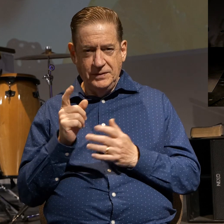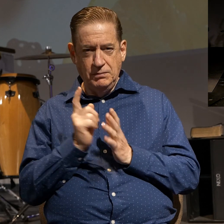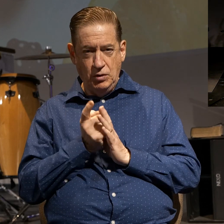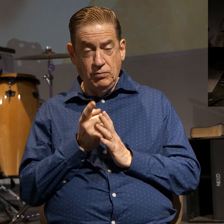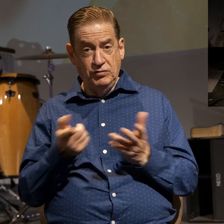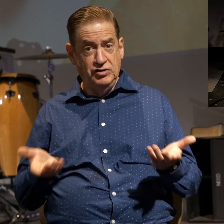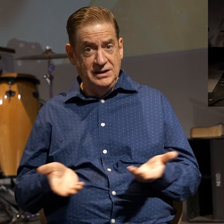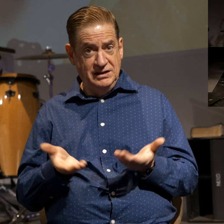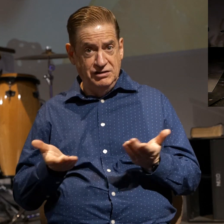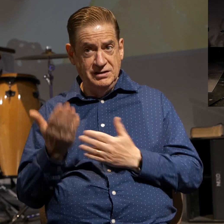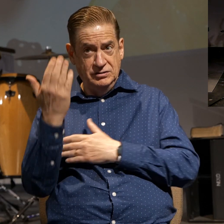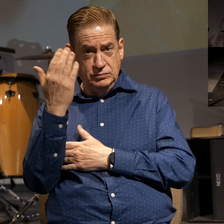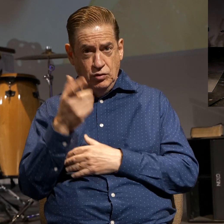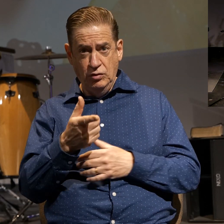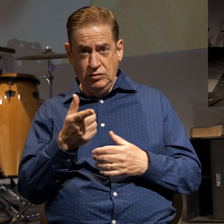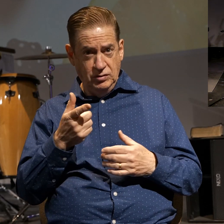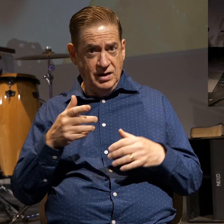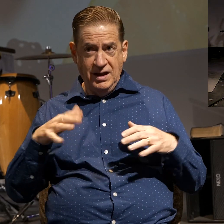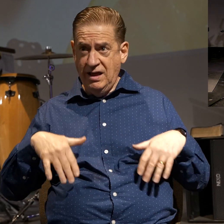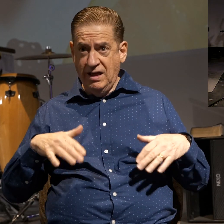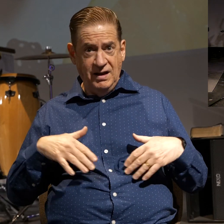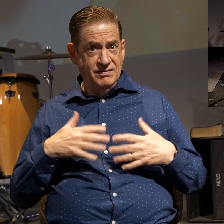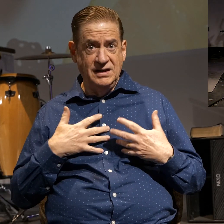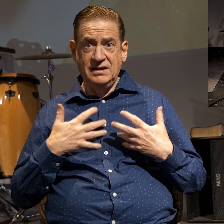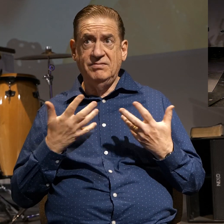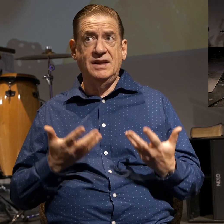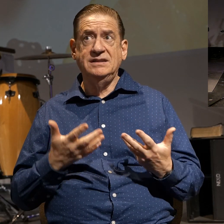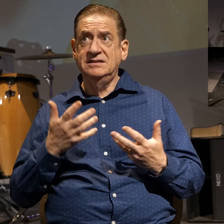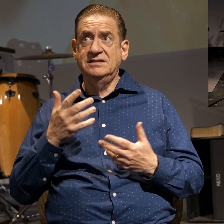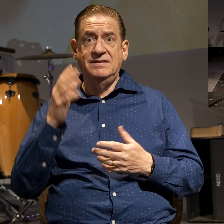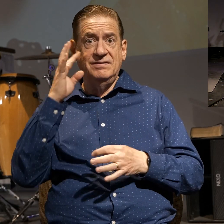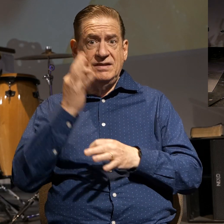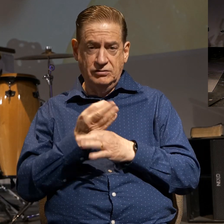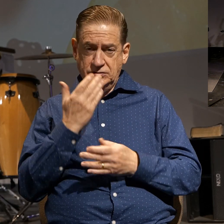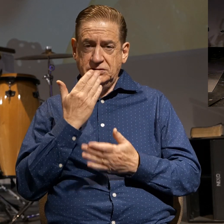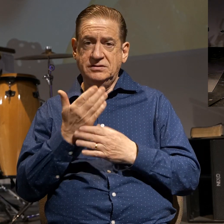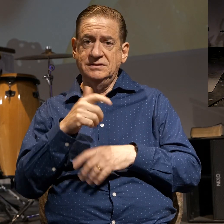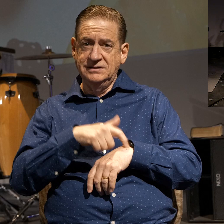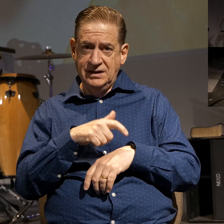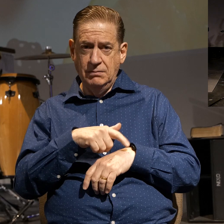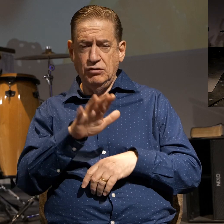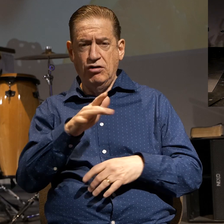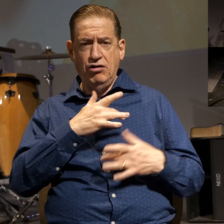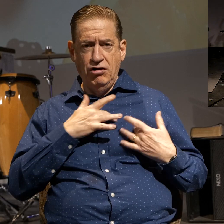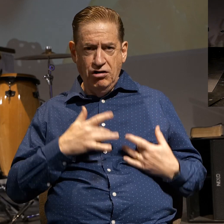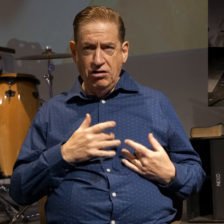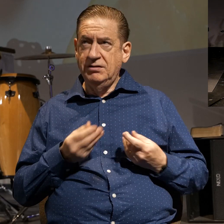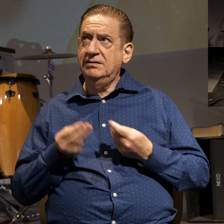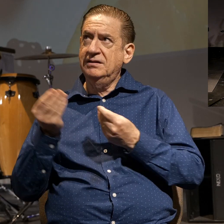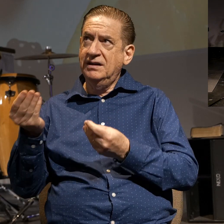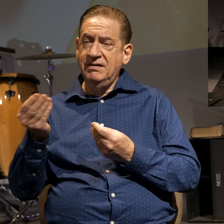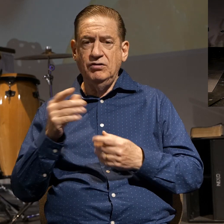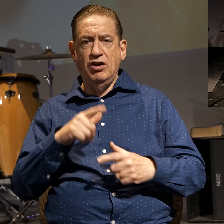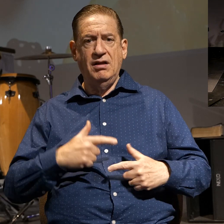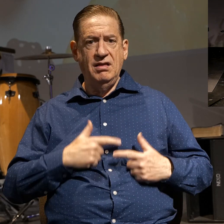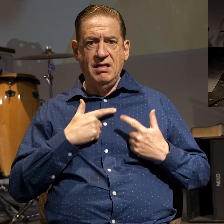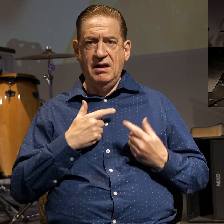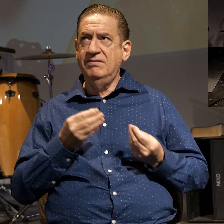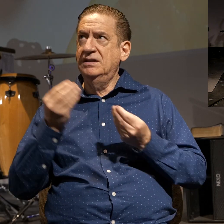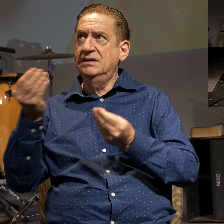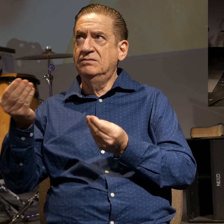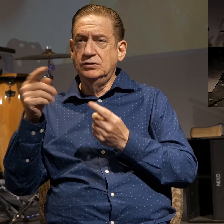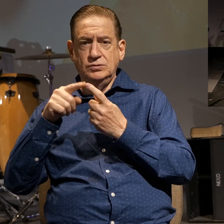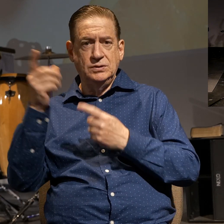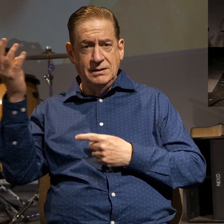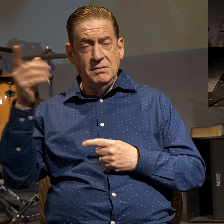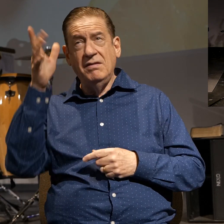if you're here this morning you've never made a confession of faith this would be a good time to do it to give your heart your life to him Father God